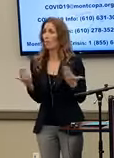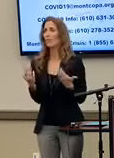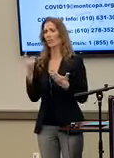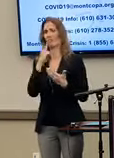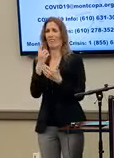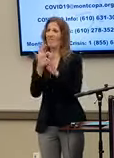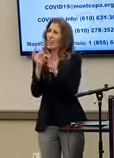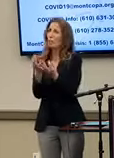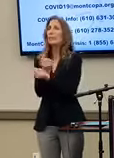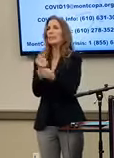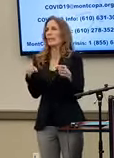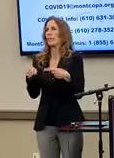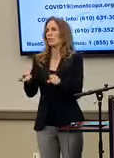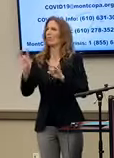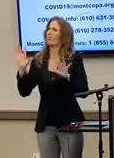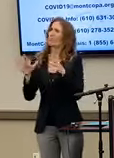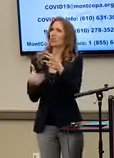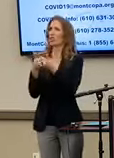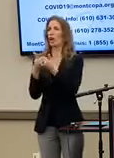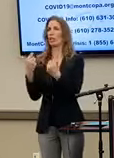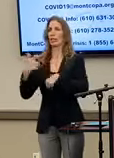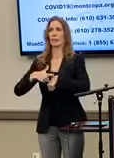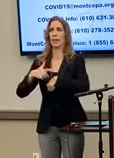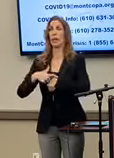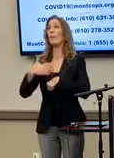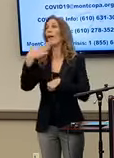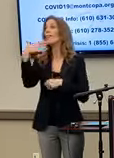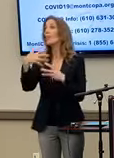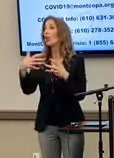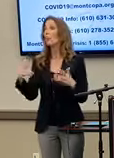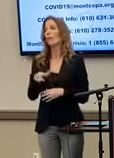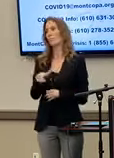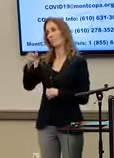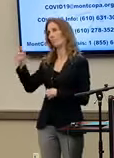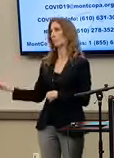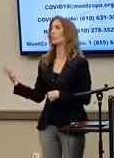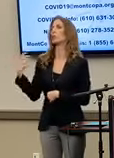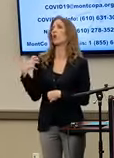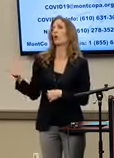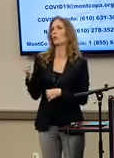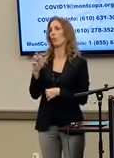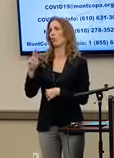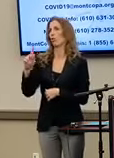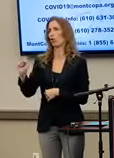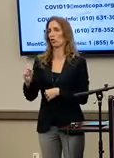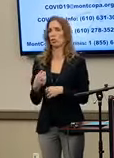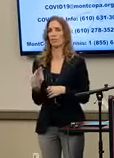safe during this challenging time. Thank you very much, and I will turn it back to Dr. Artich.